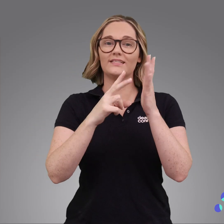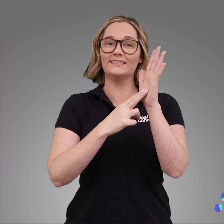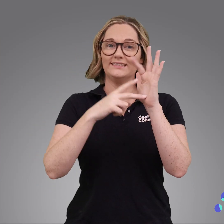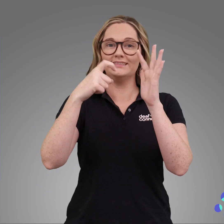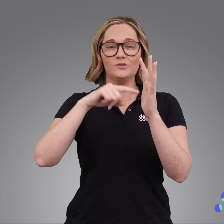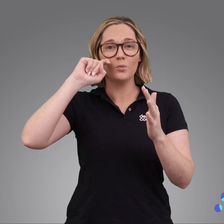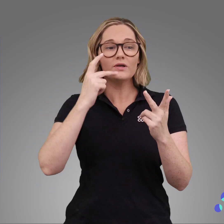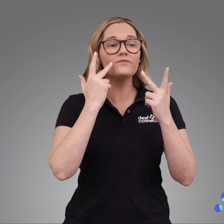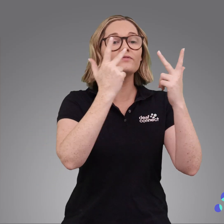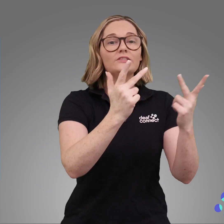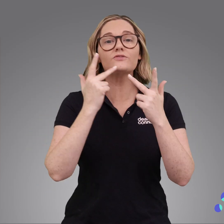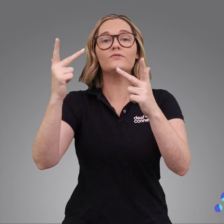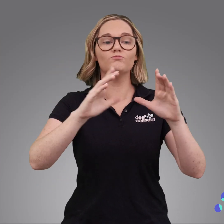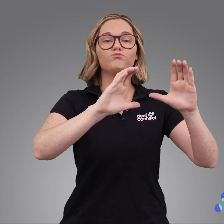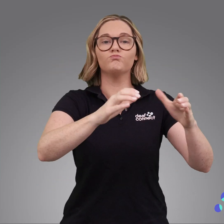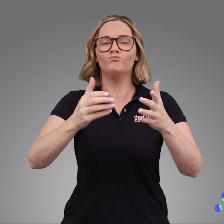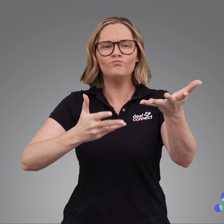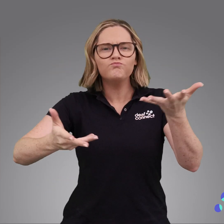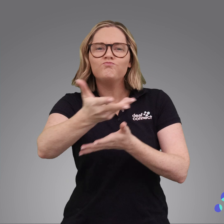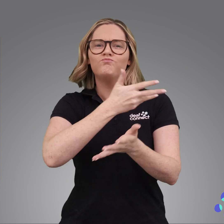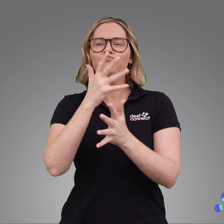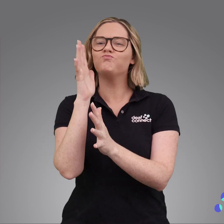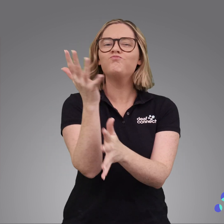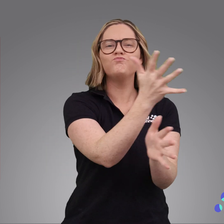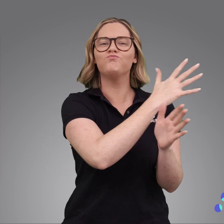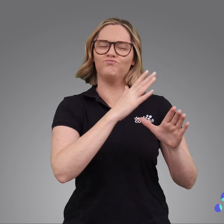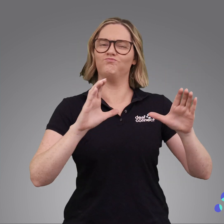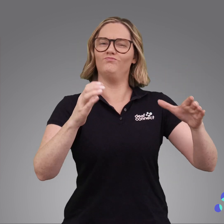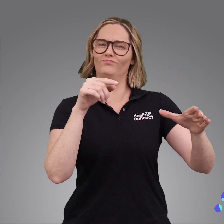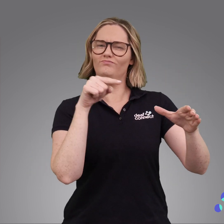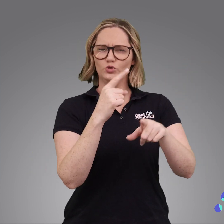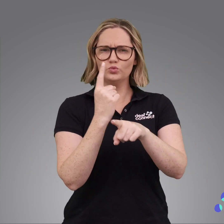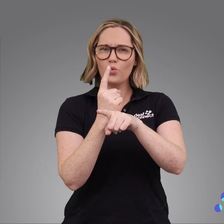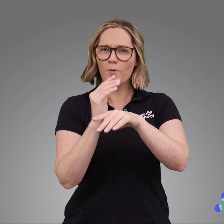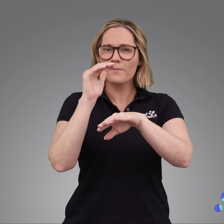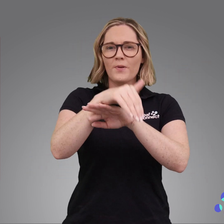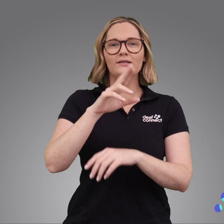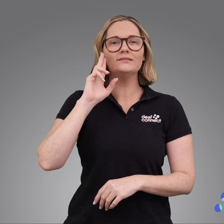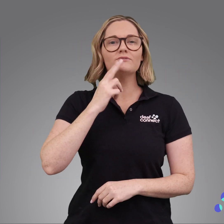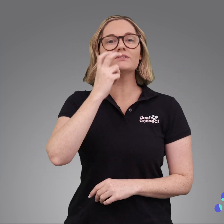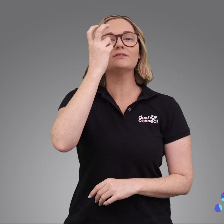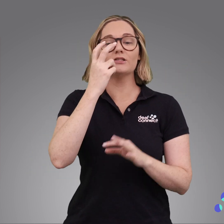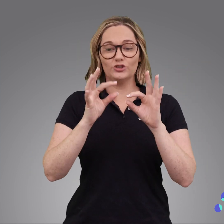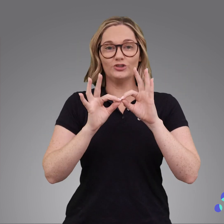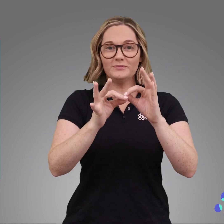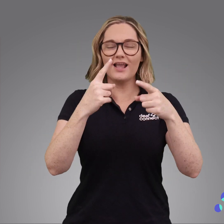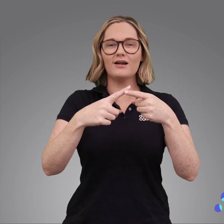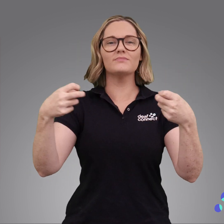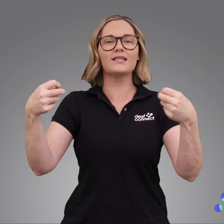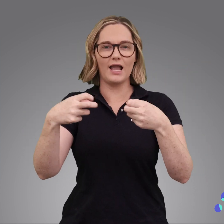Hello, Deaf Connect will be visiting various Deaf Seniors groups throughout the month of April. We want to talk about the Deaf